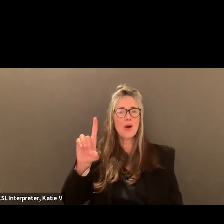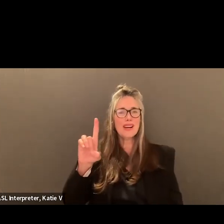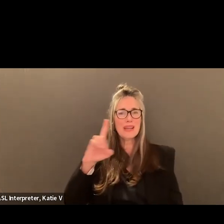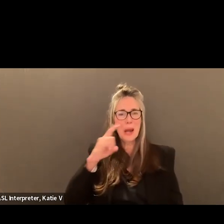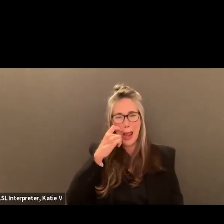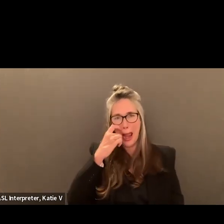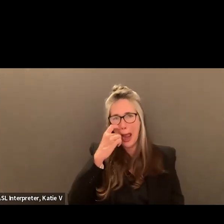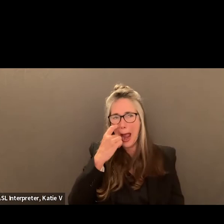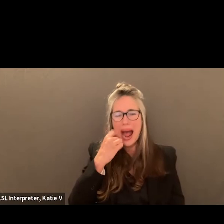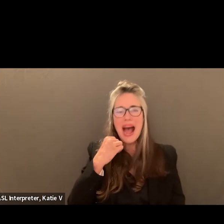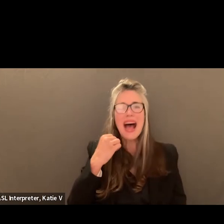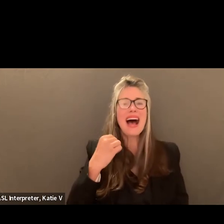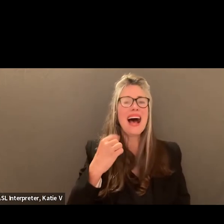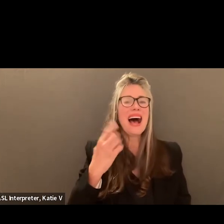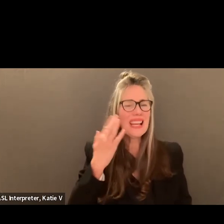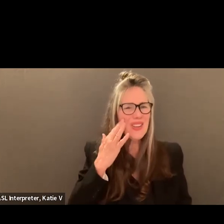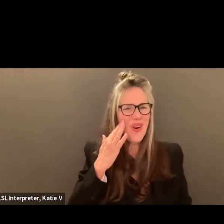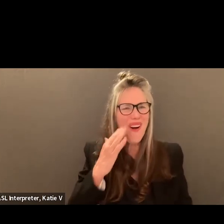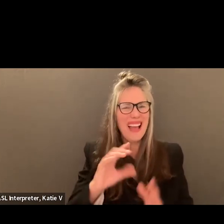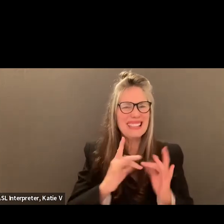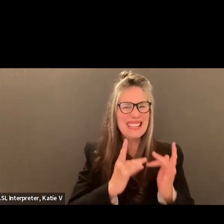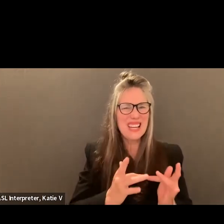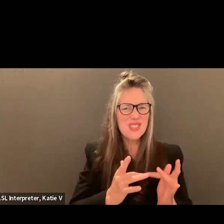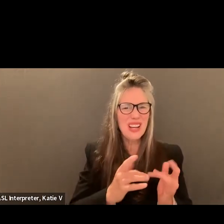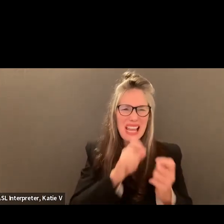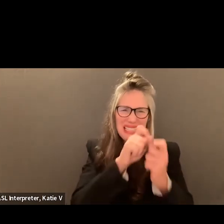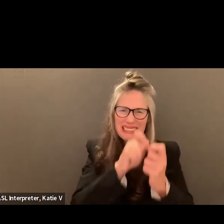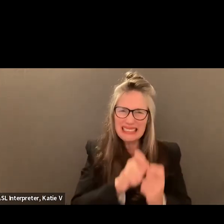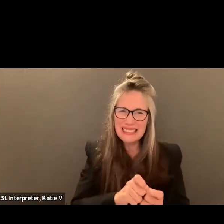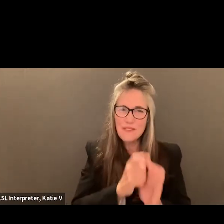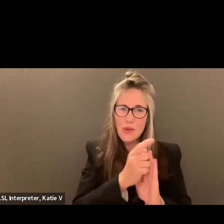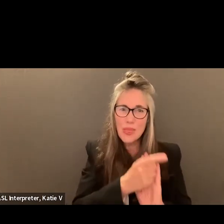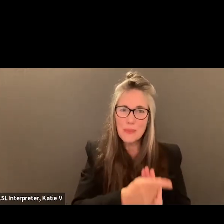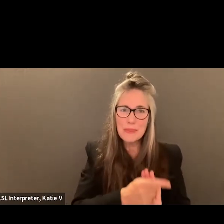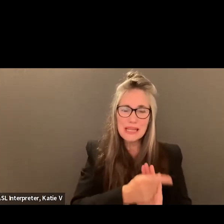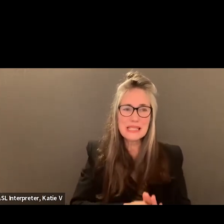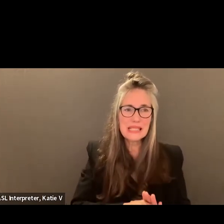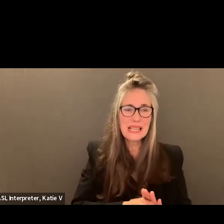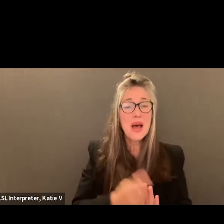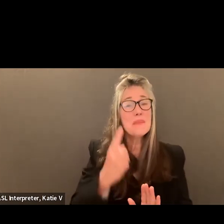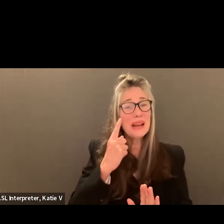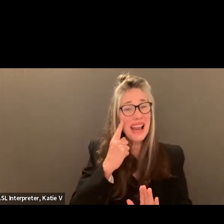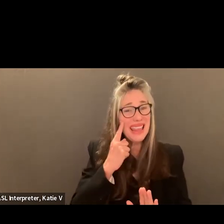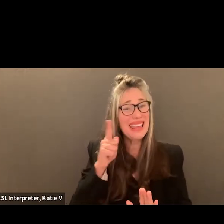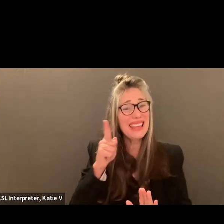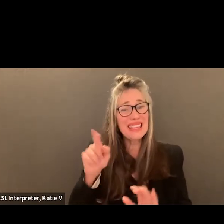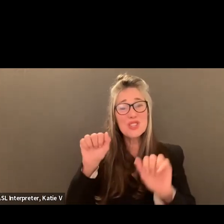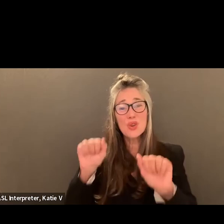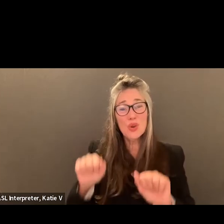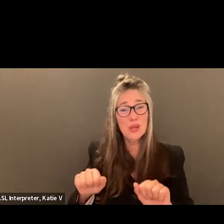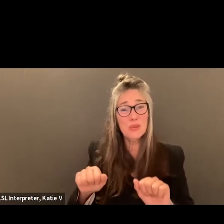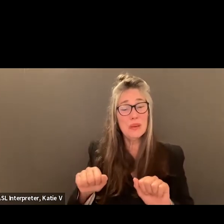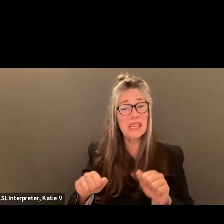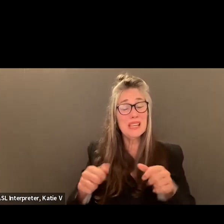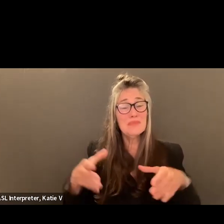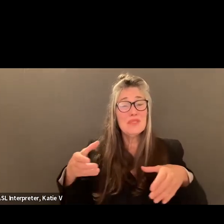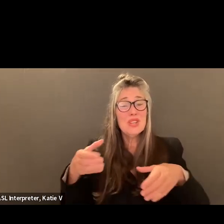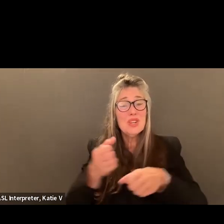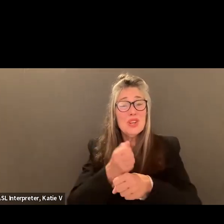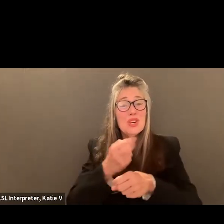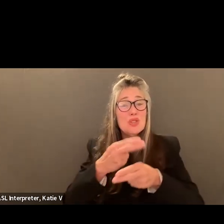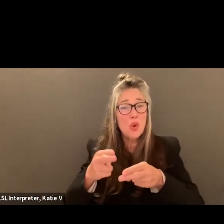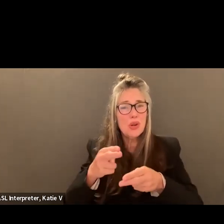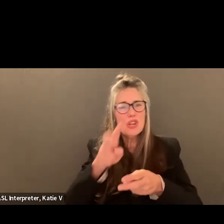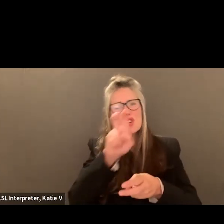like this. I just would like to suggest that the actual application could be shorter. And some of these questions could go onto the